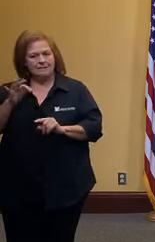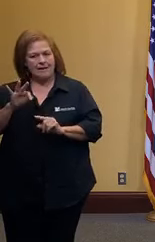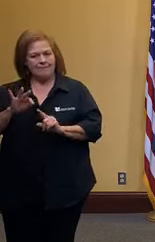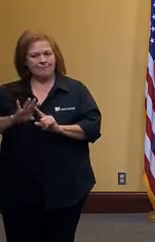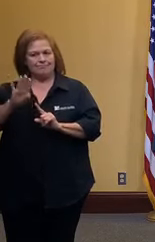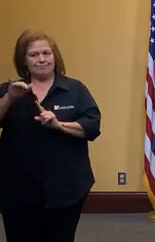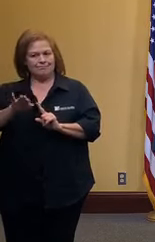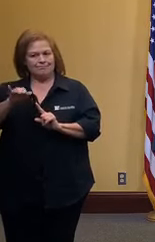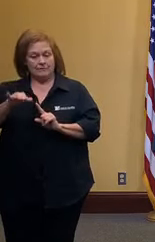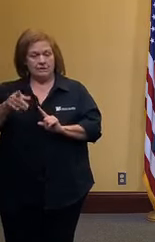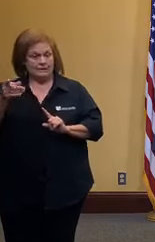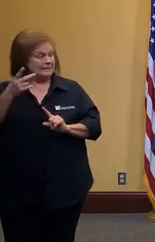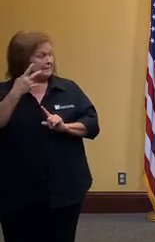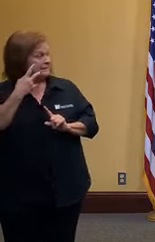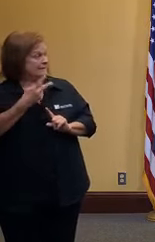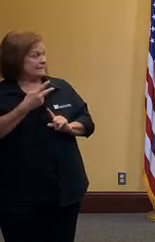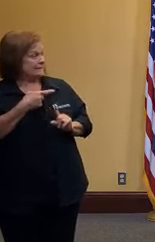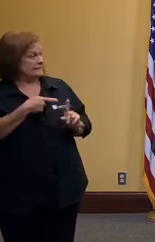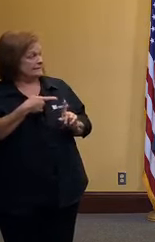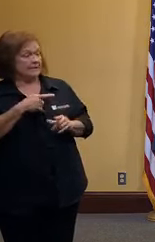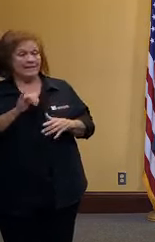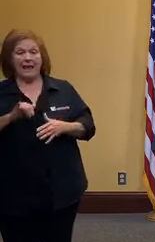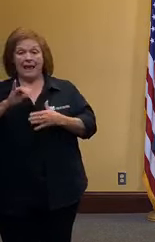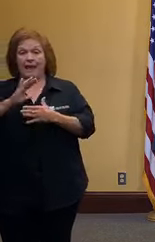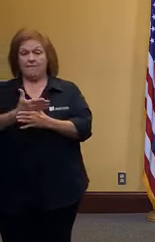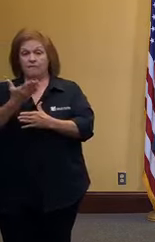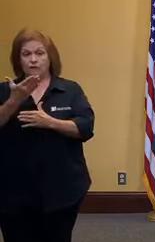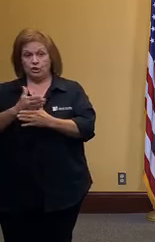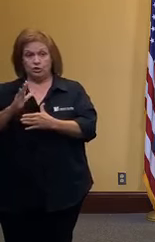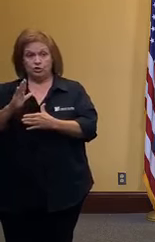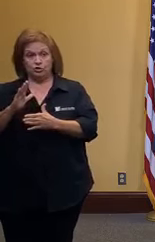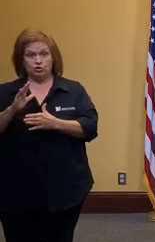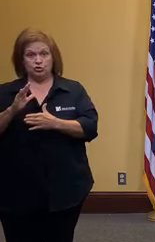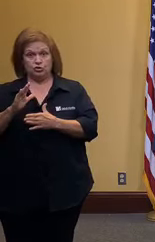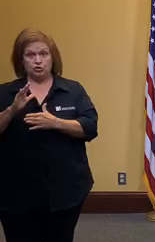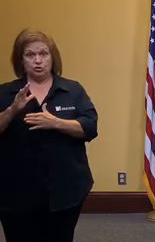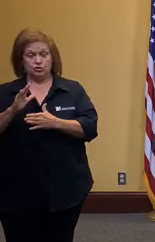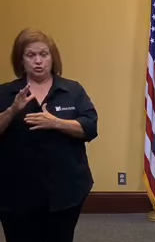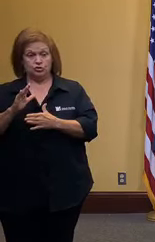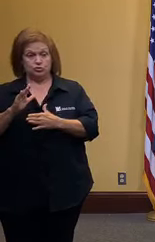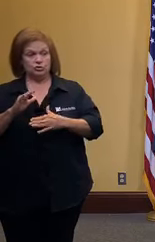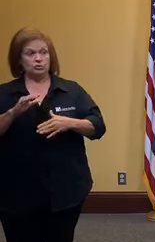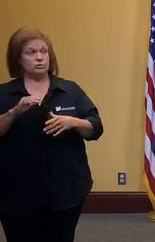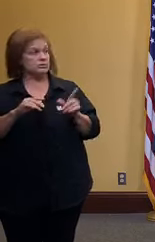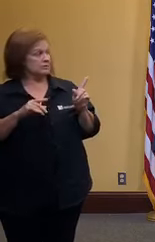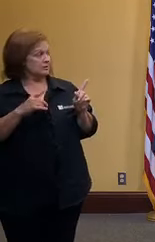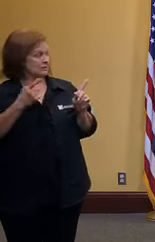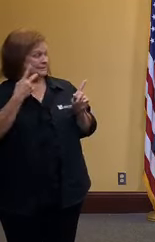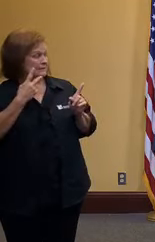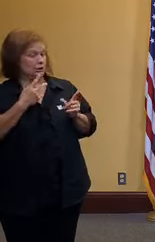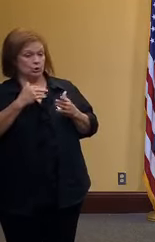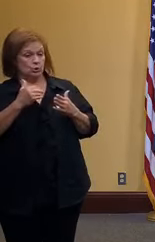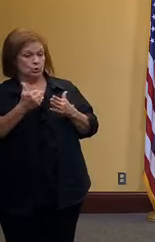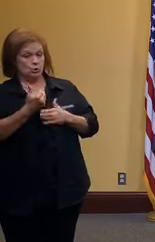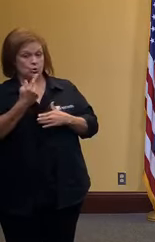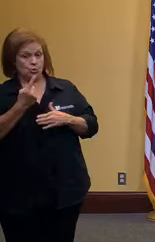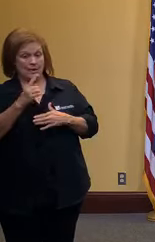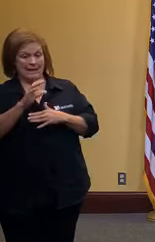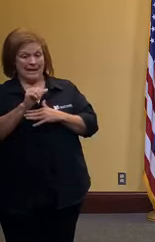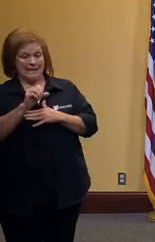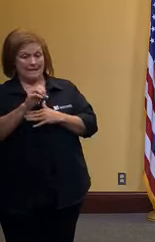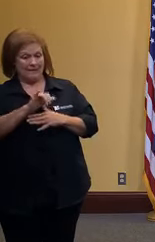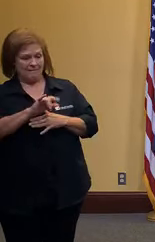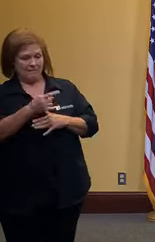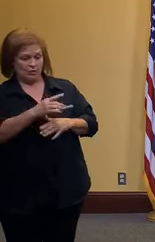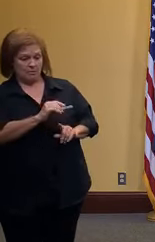you can see our progress this is a an average cases over time so new cases per day you can see that our